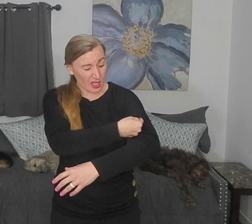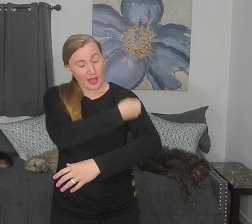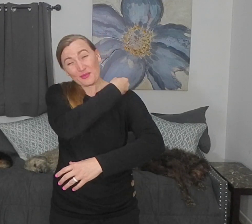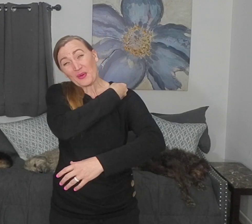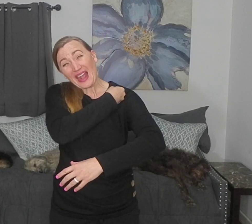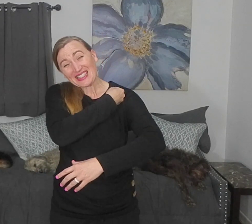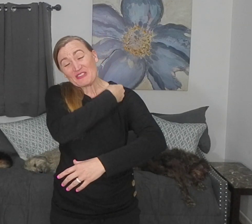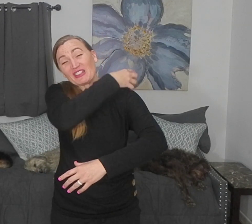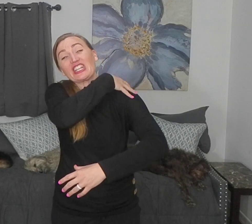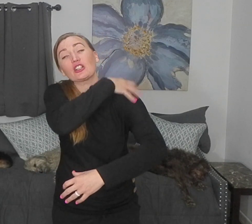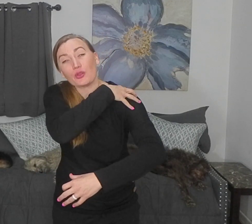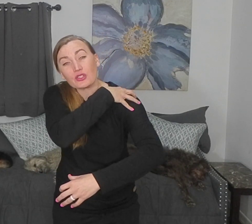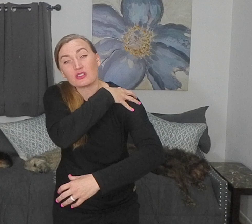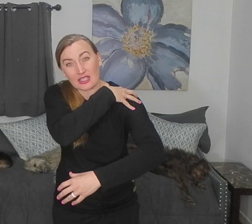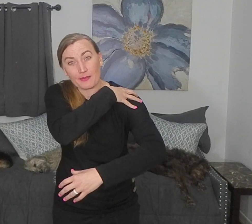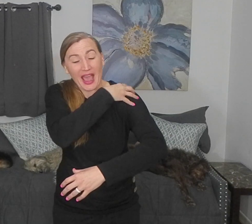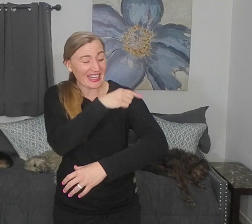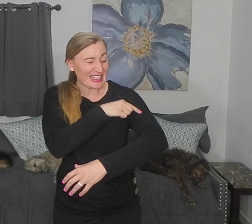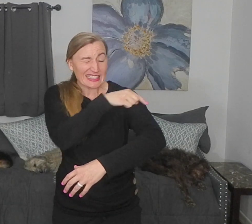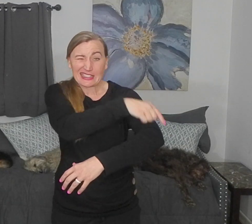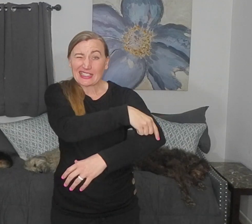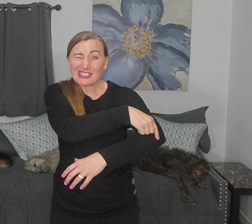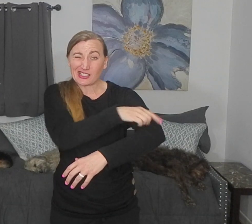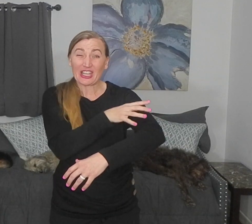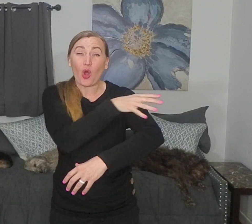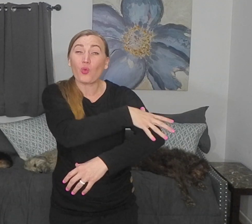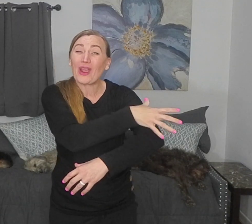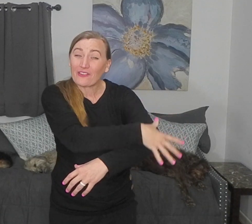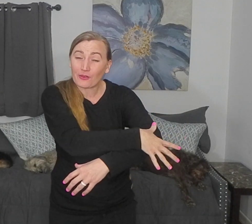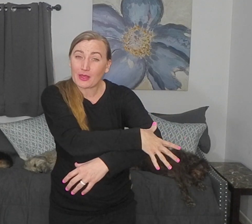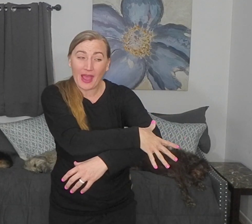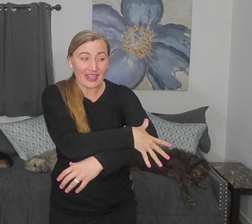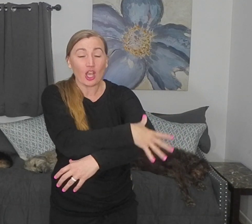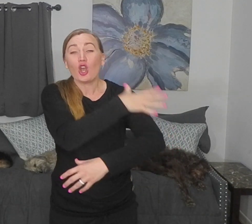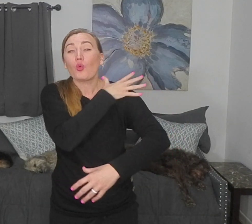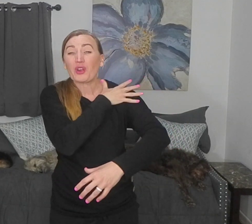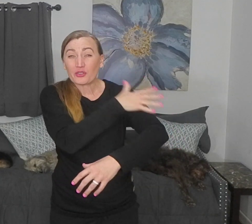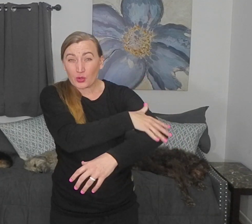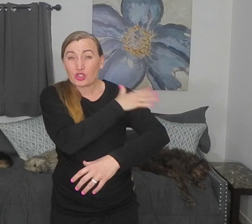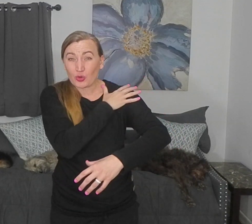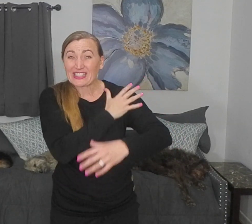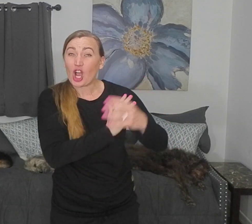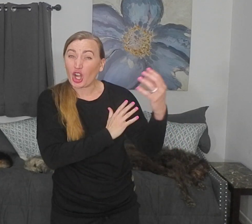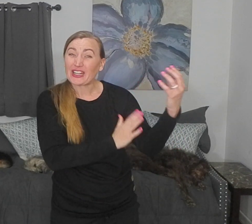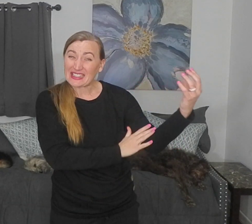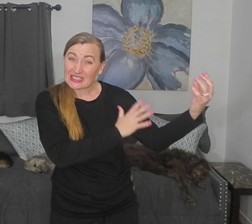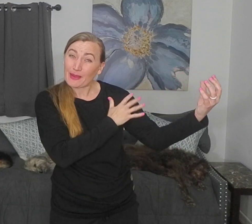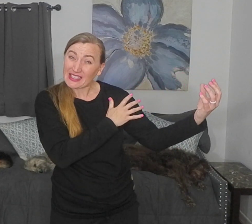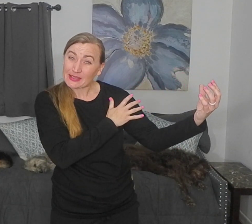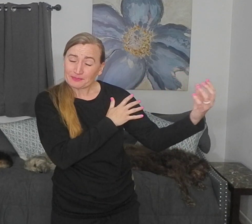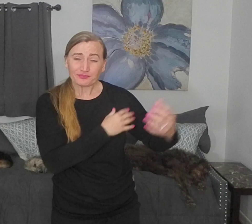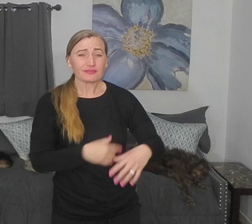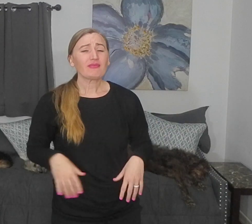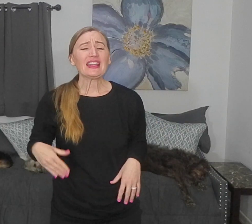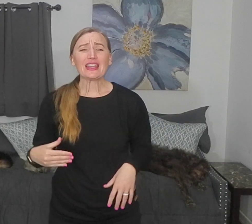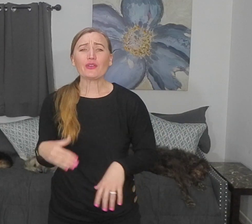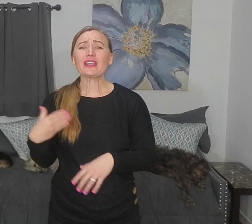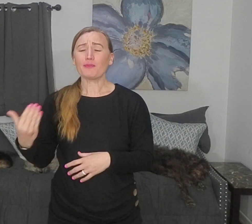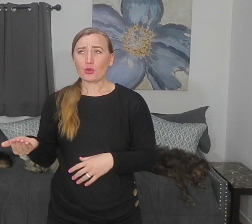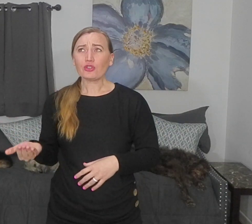proximally closer to the body and distally away from the body where those joints are in space. Now, the motor